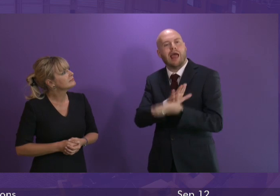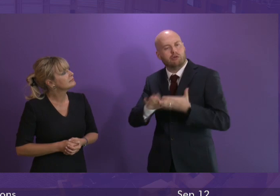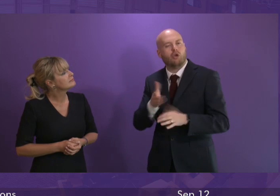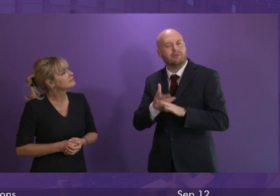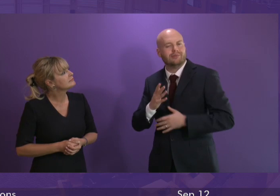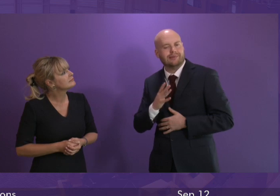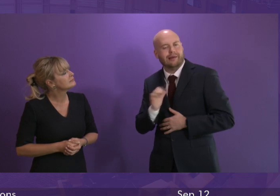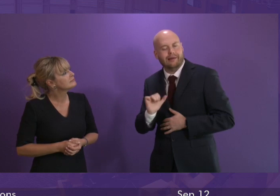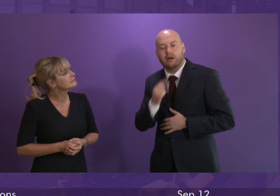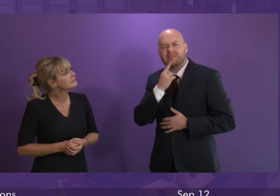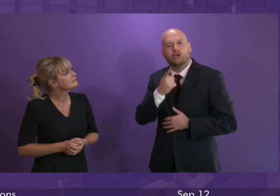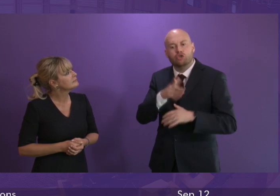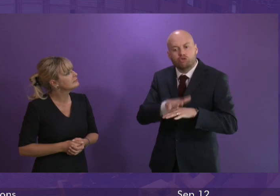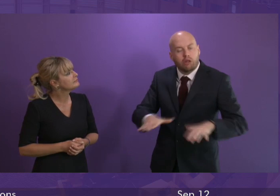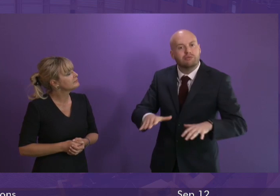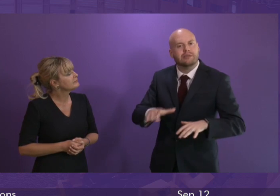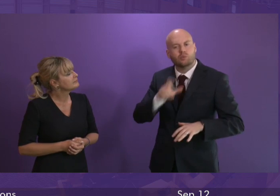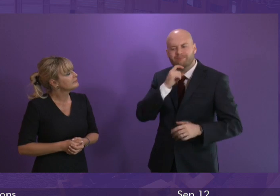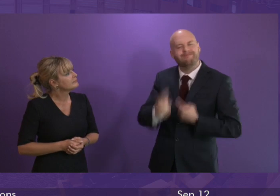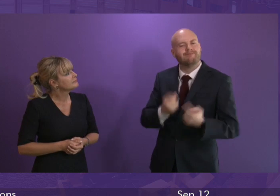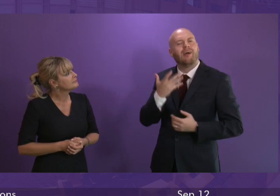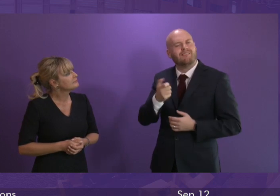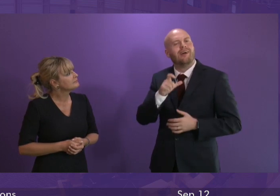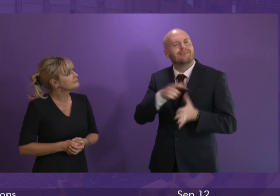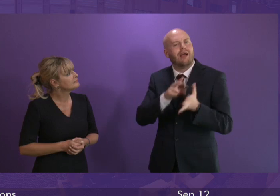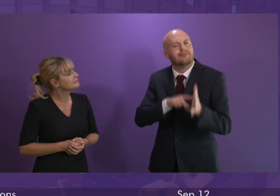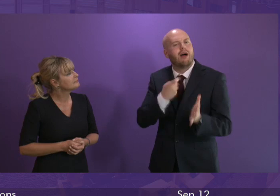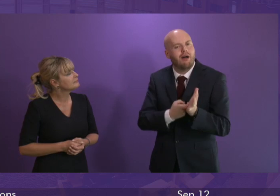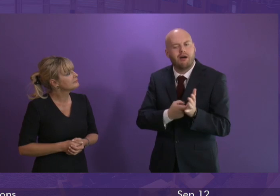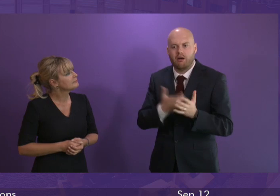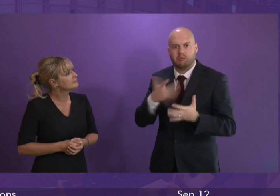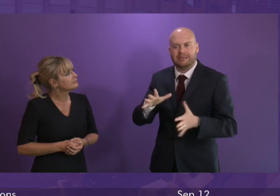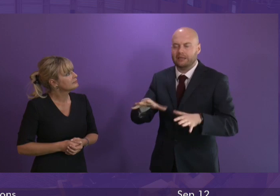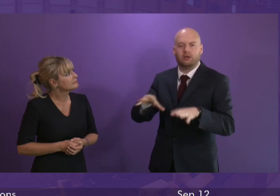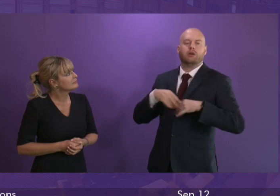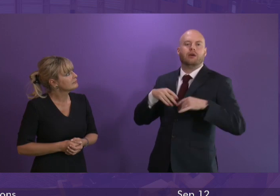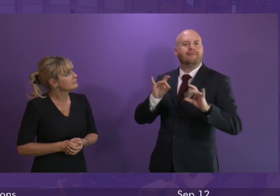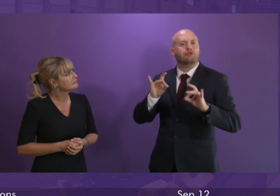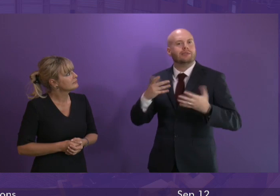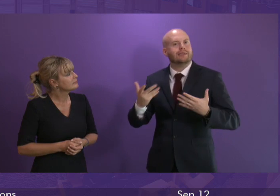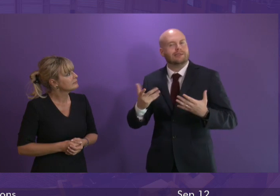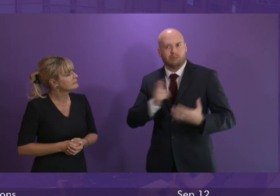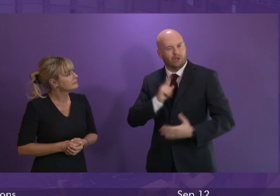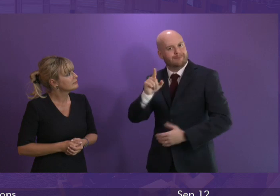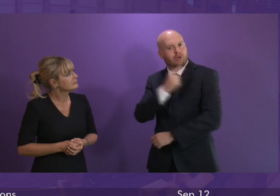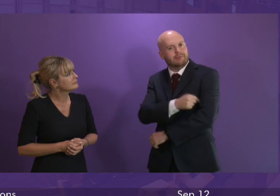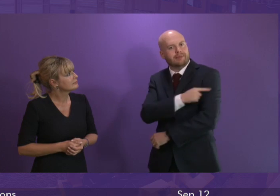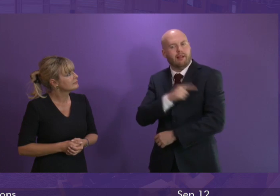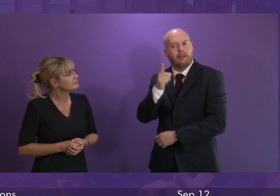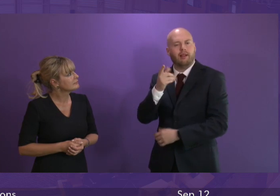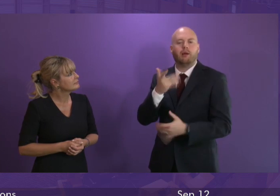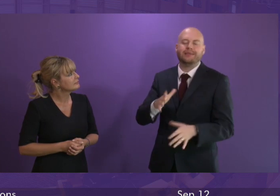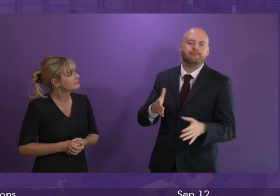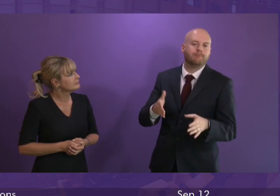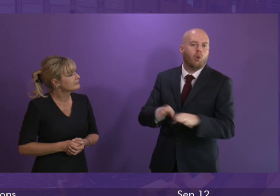have been hit by infections at the hospital the kids cancer ward remains closed to new admissions safety